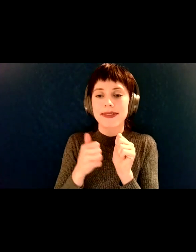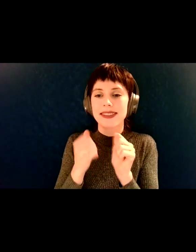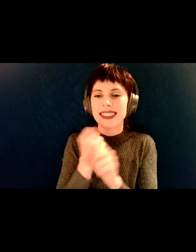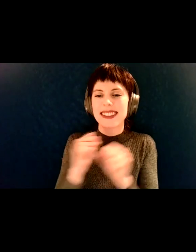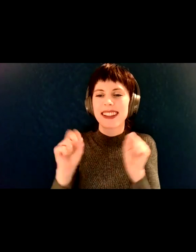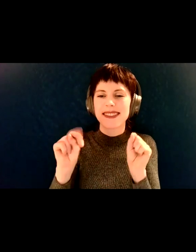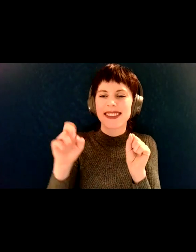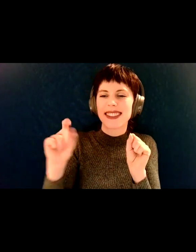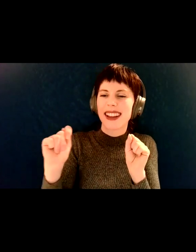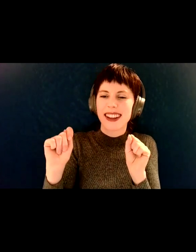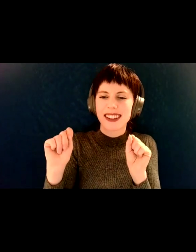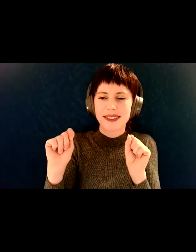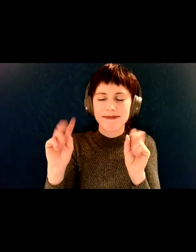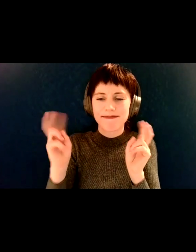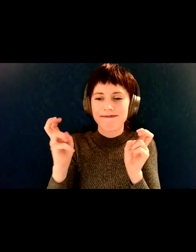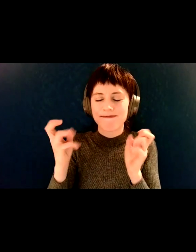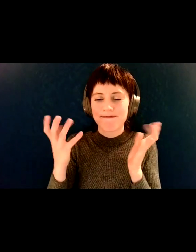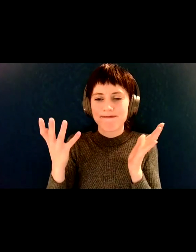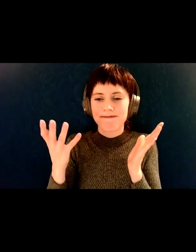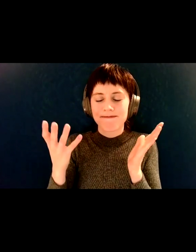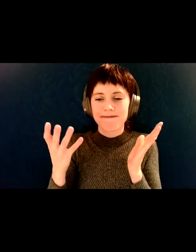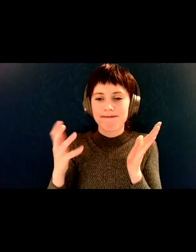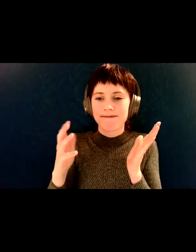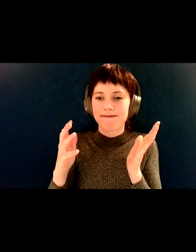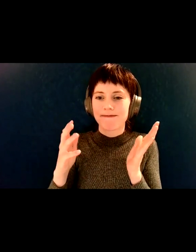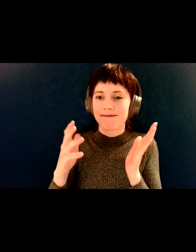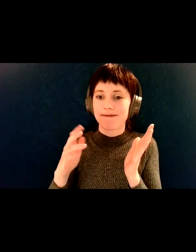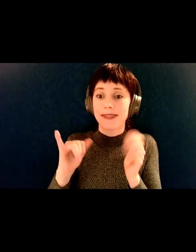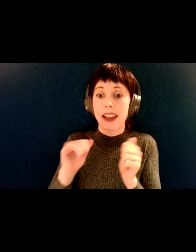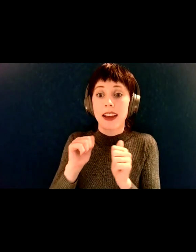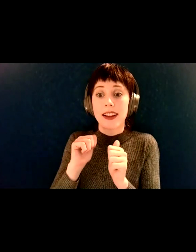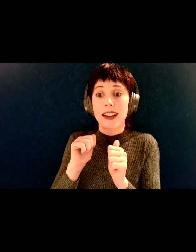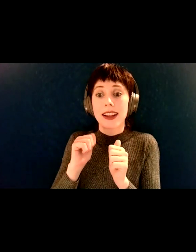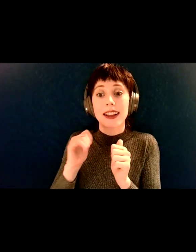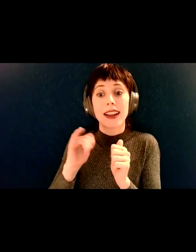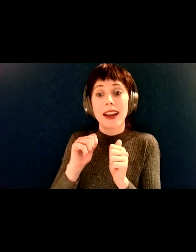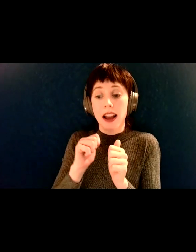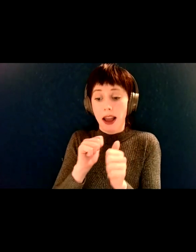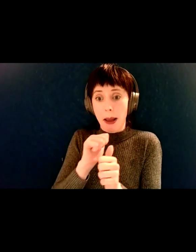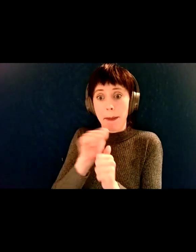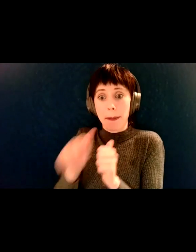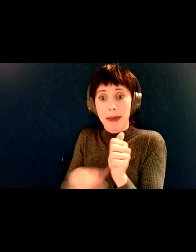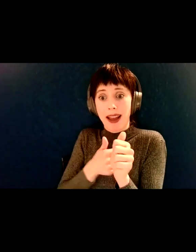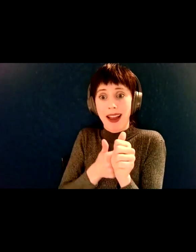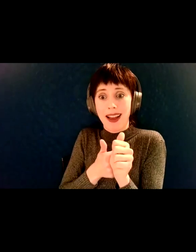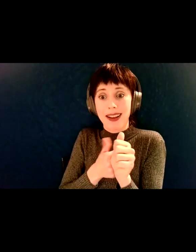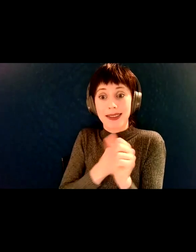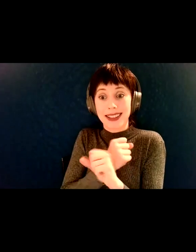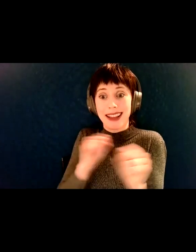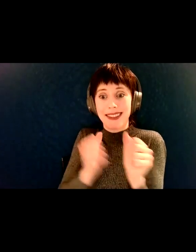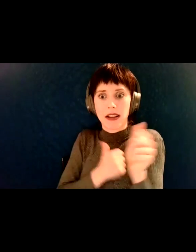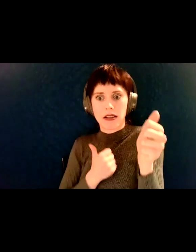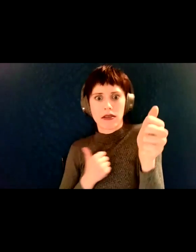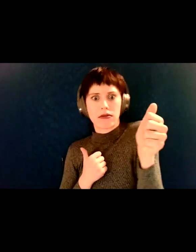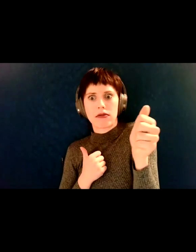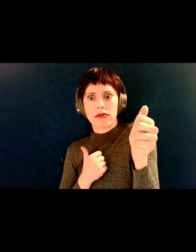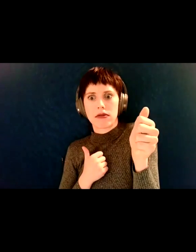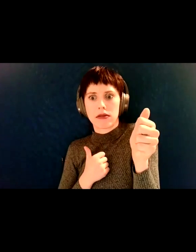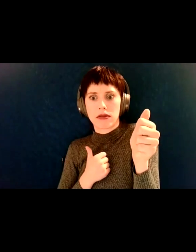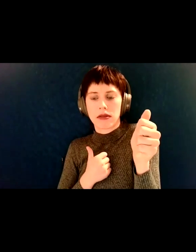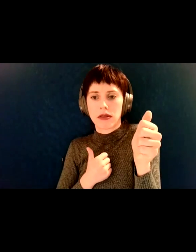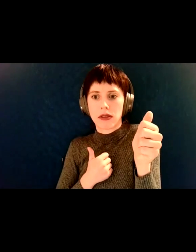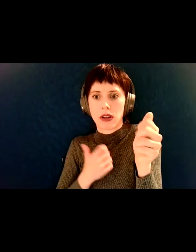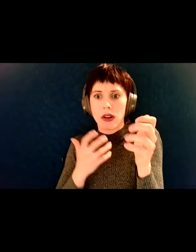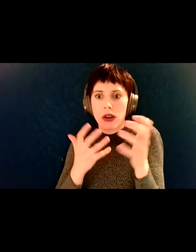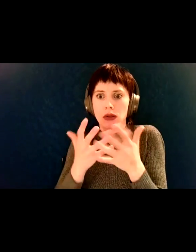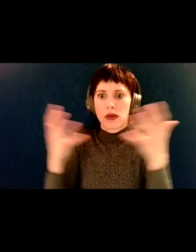sometimes are like, the holes are too wide and the net's too close to the ground, or it's like the other